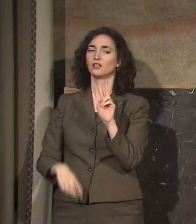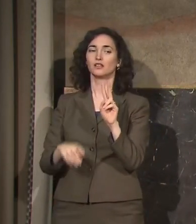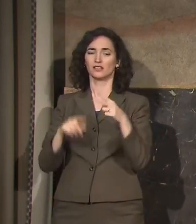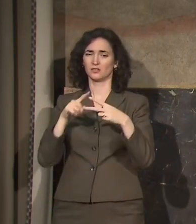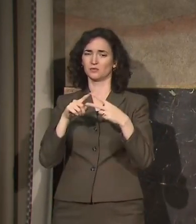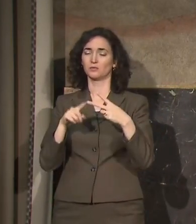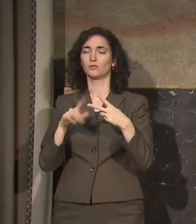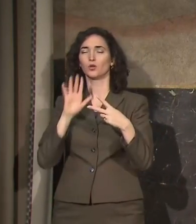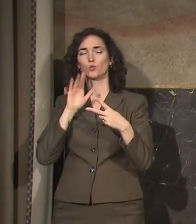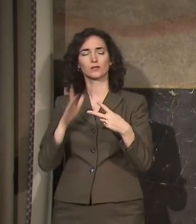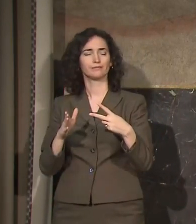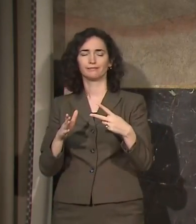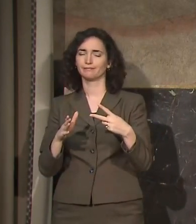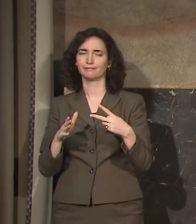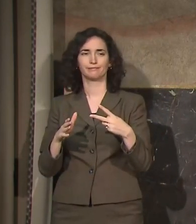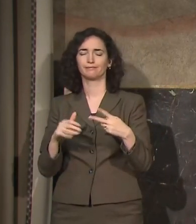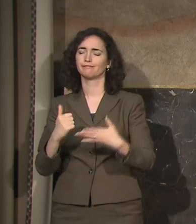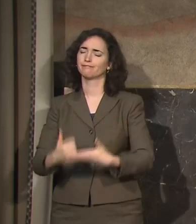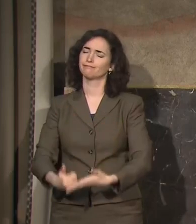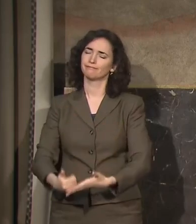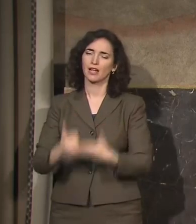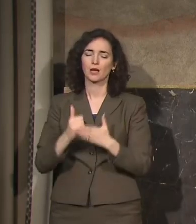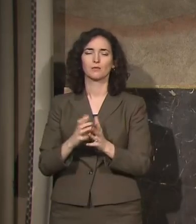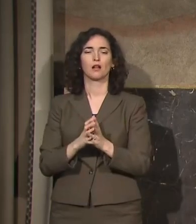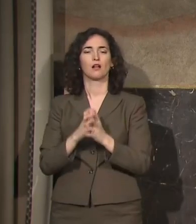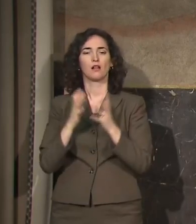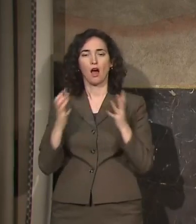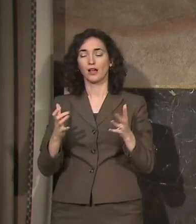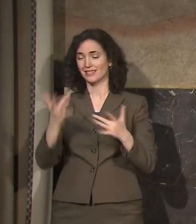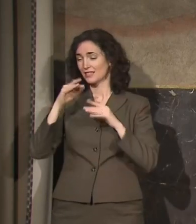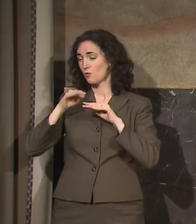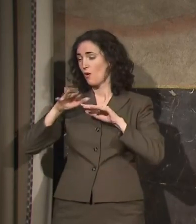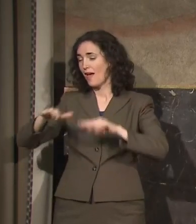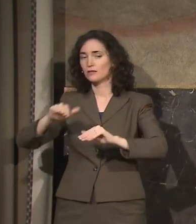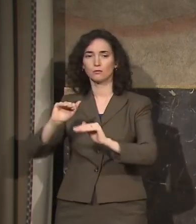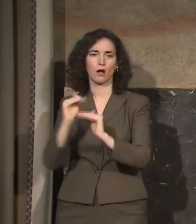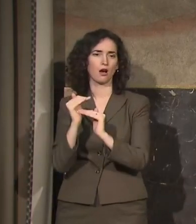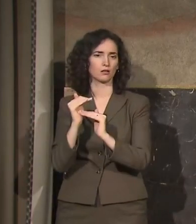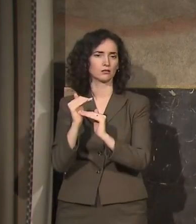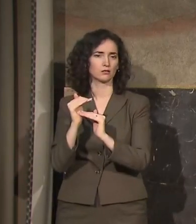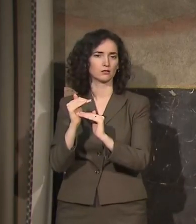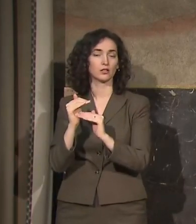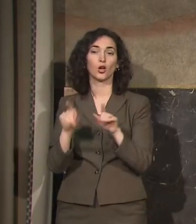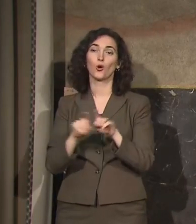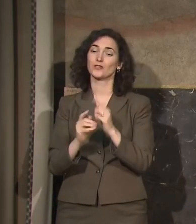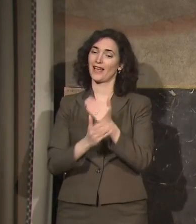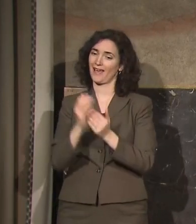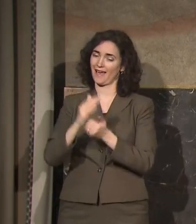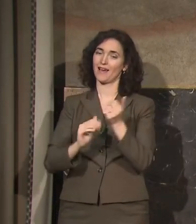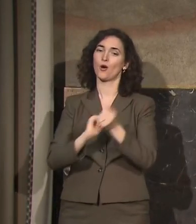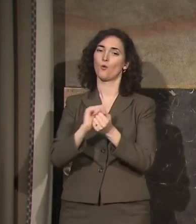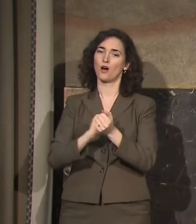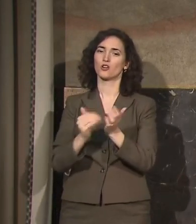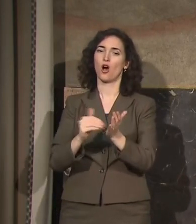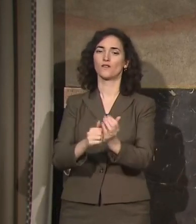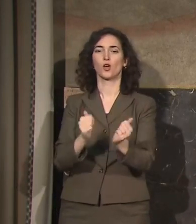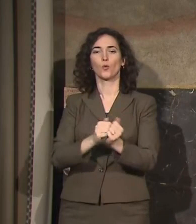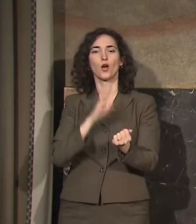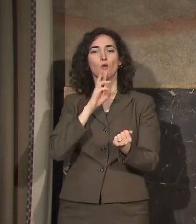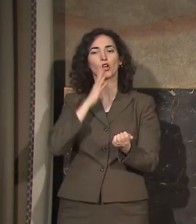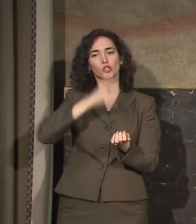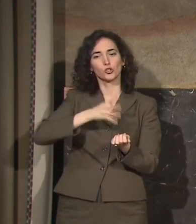good in terms of stopping the spread of the virus and then wash your hands frequently with soap and water.